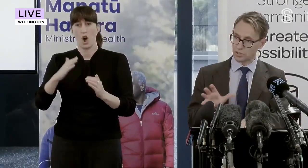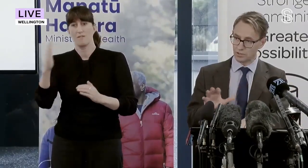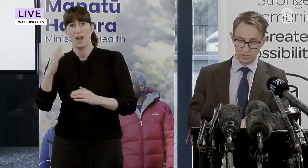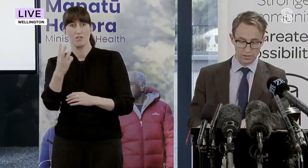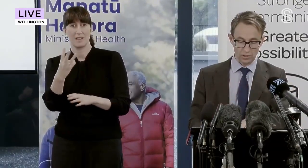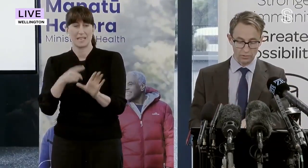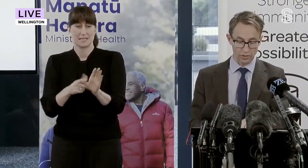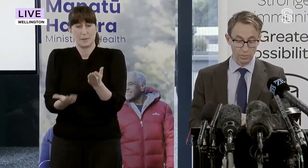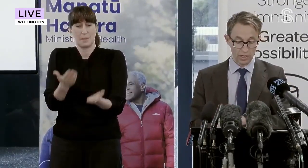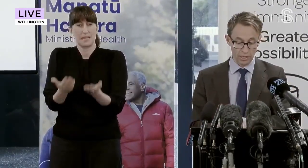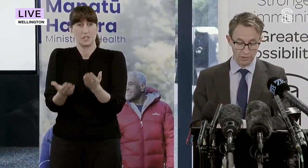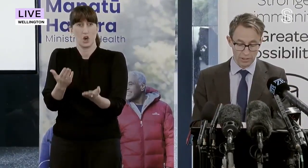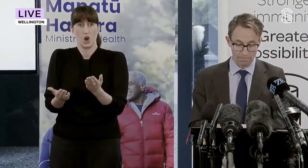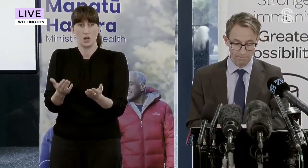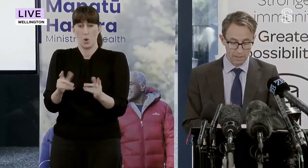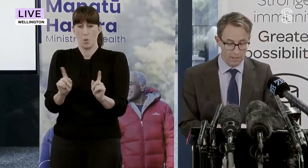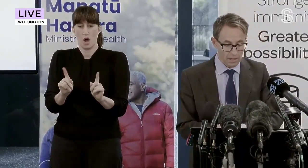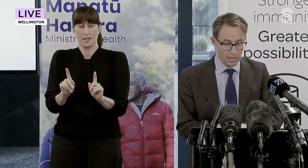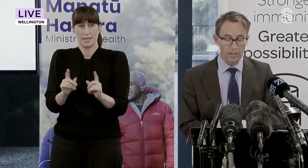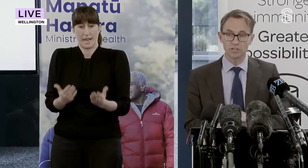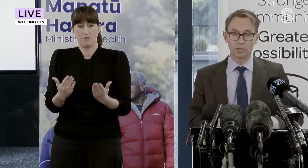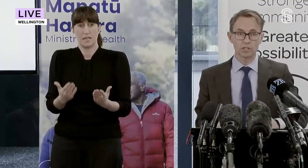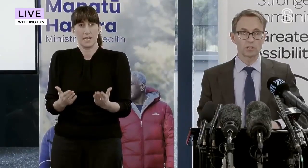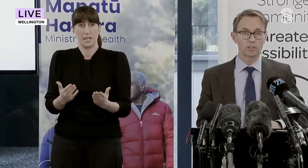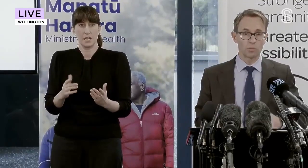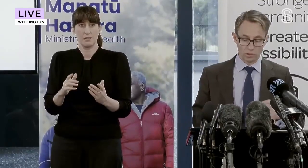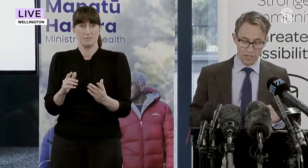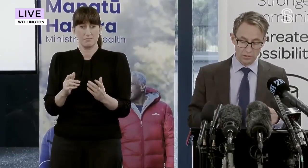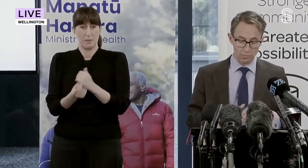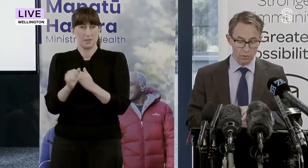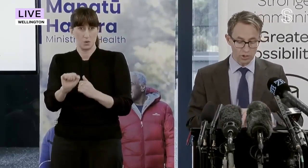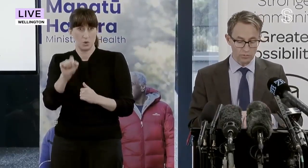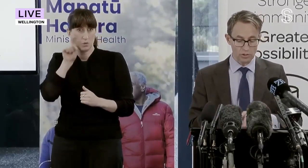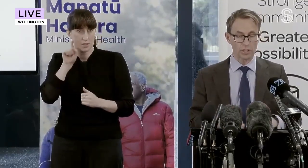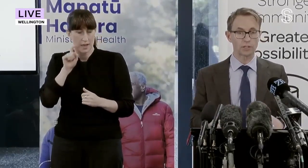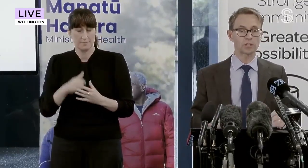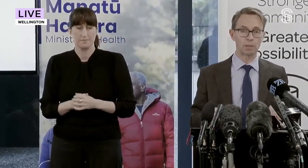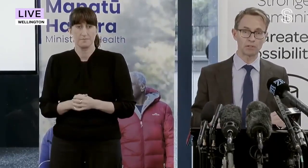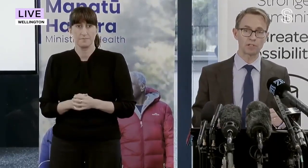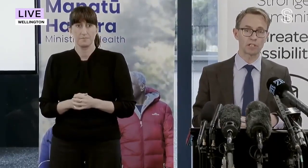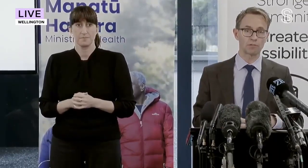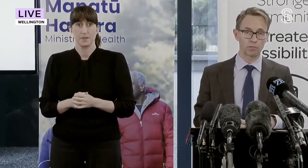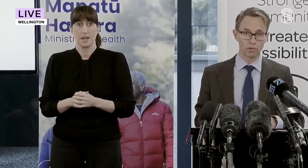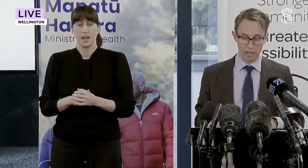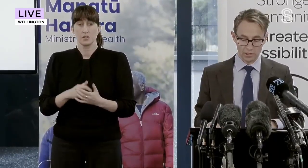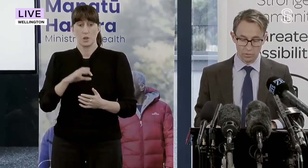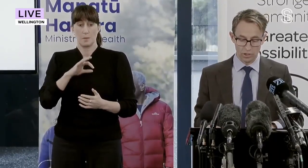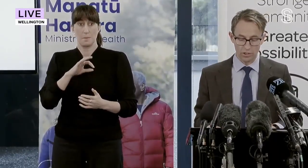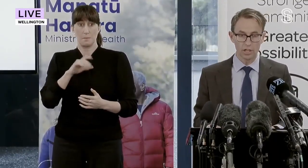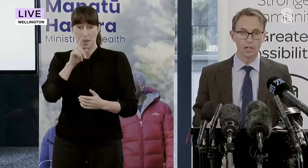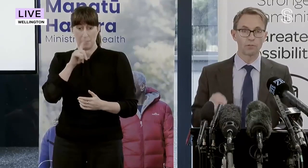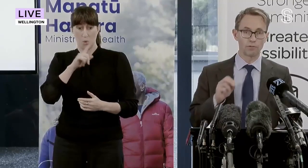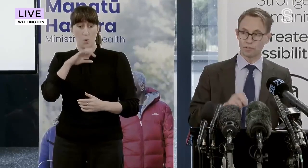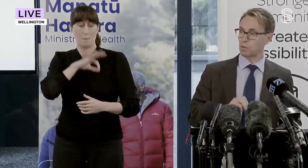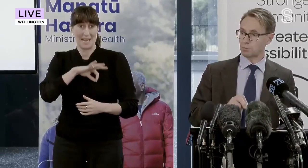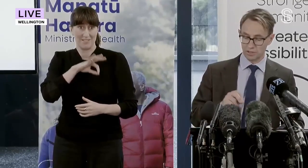the circumstances of the supply currently. And these directions will take the proportion of New Zealanders benefiting from fluoridated water